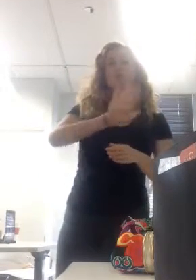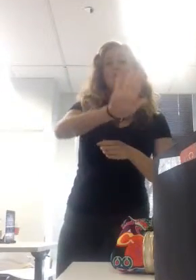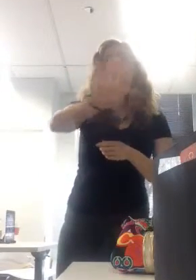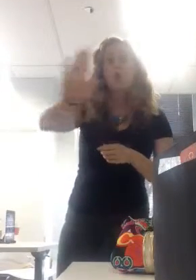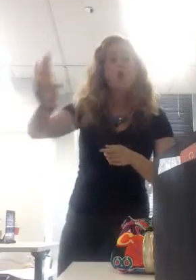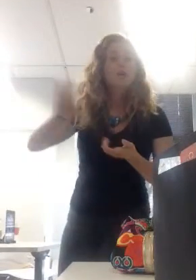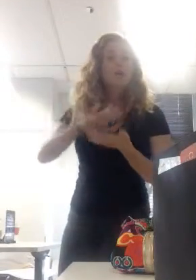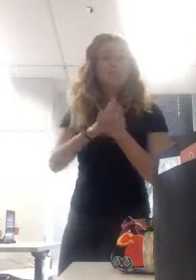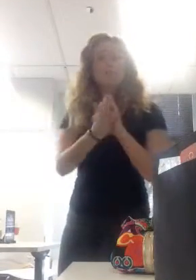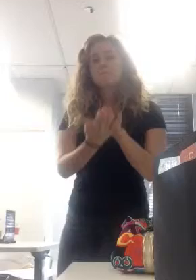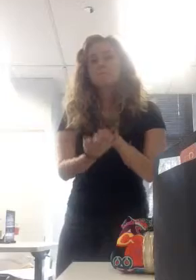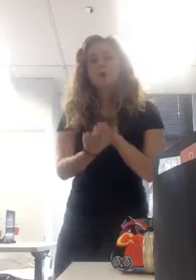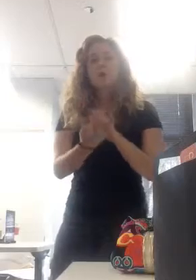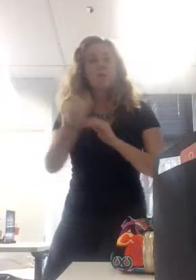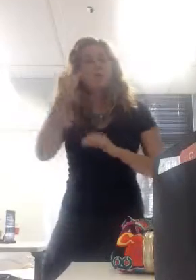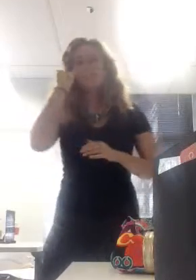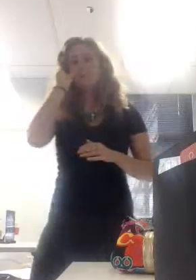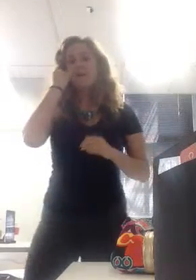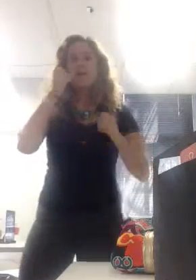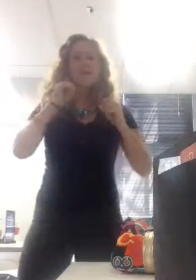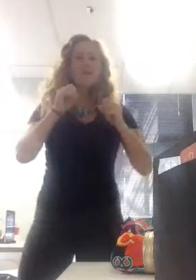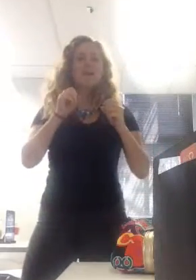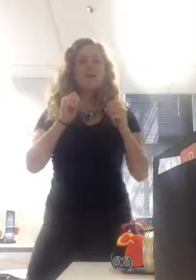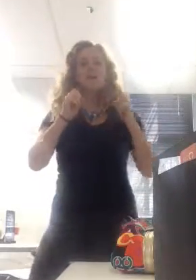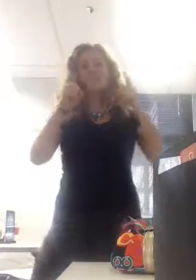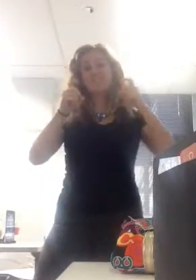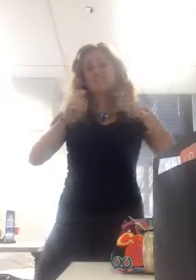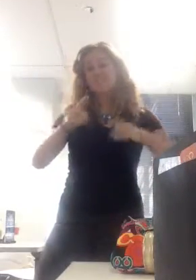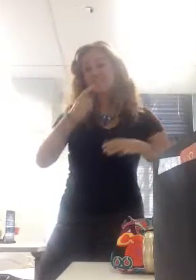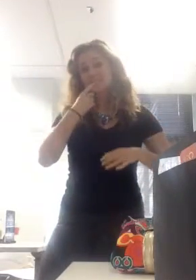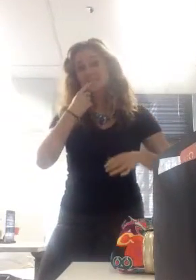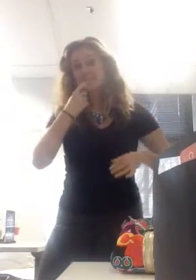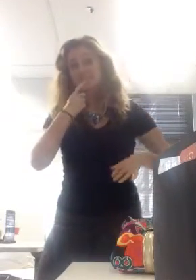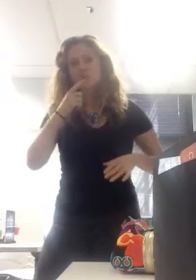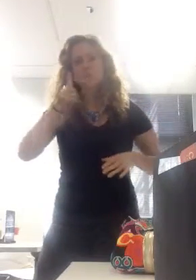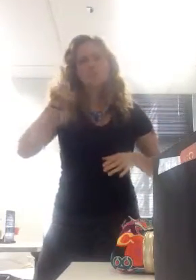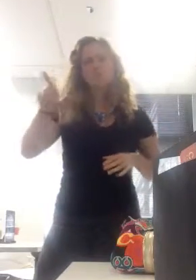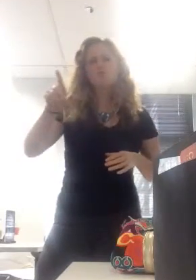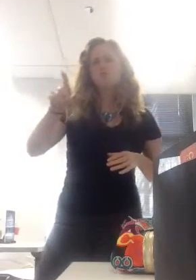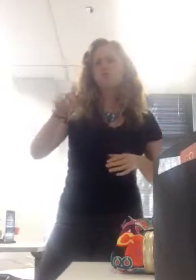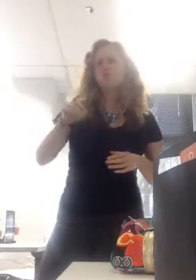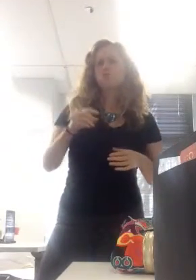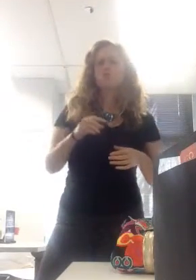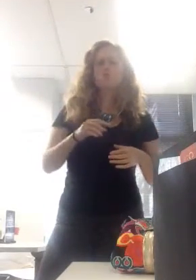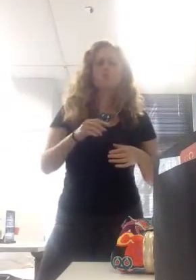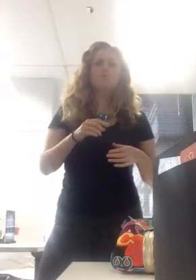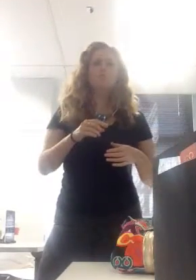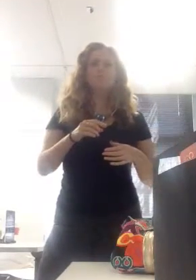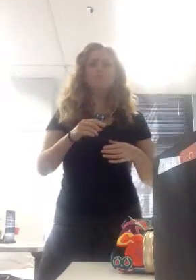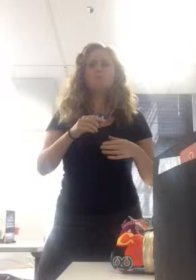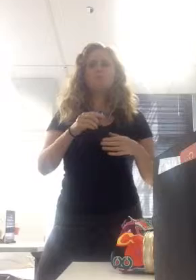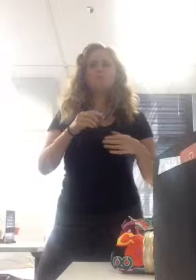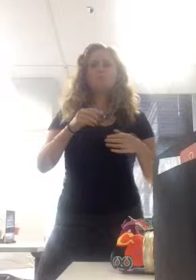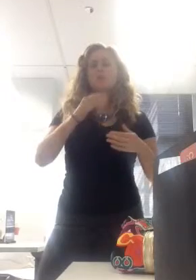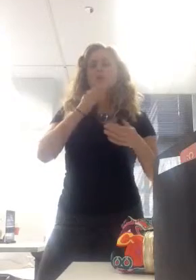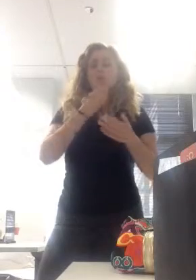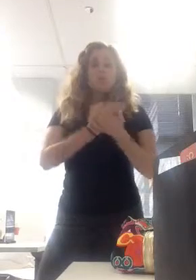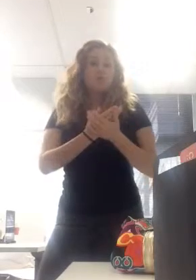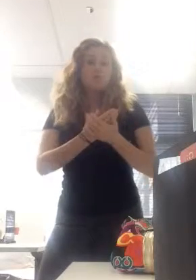whether you like it or not. You're going become a doctor whether you like it or not. And they have just chosen your life course for you. Because the state